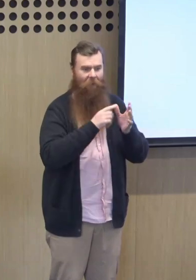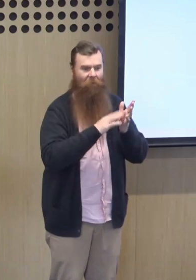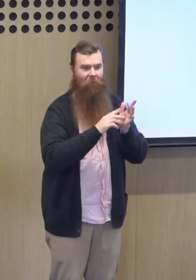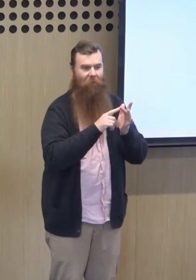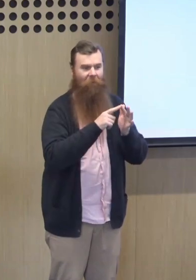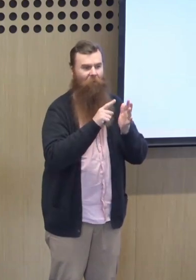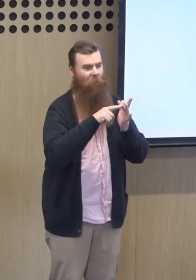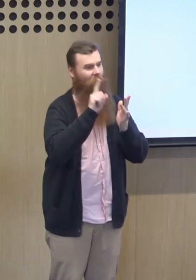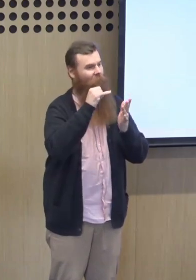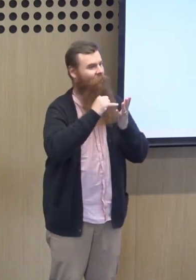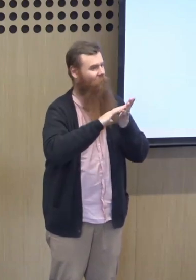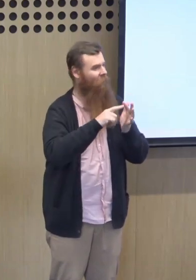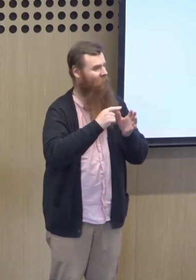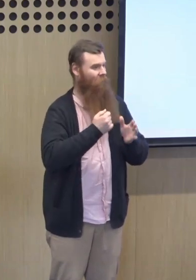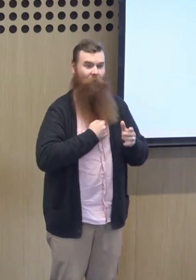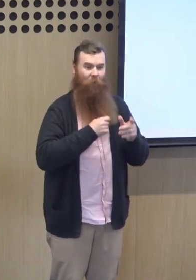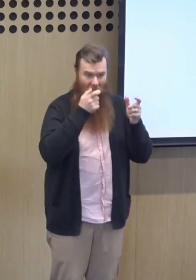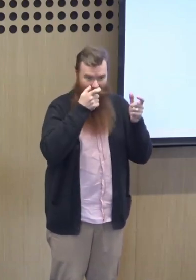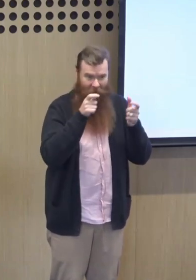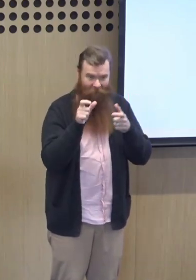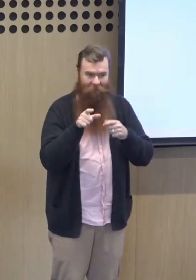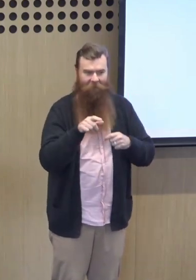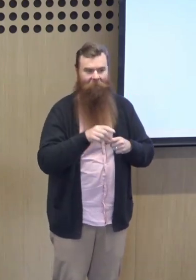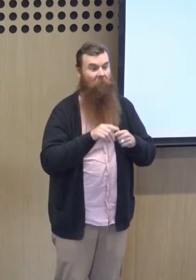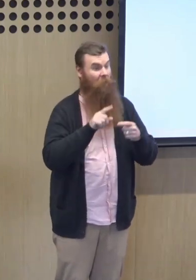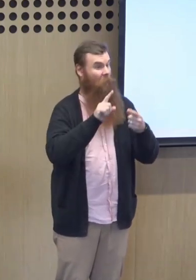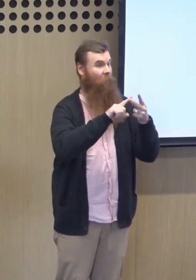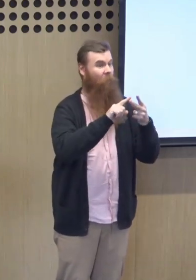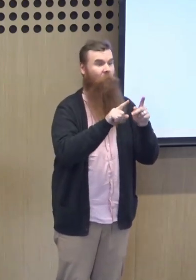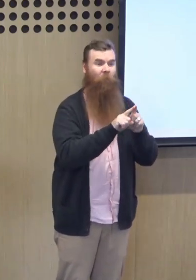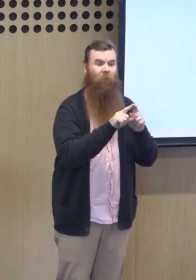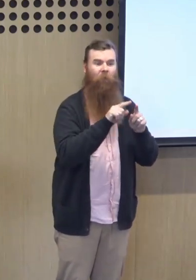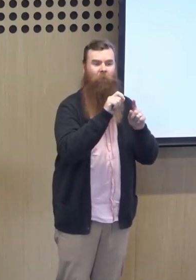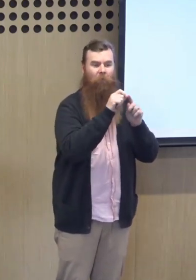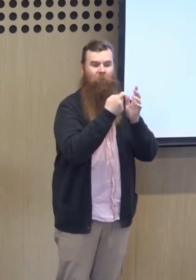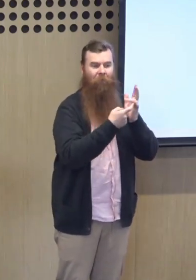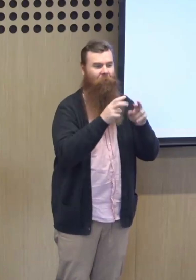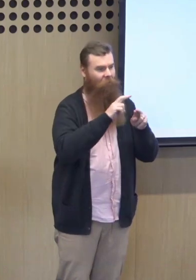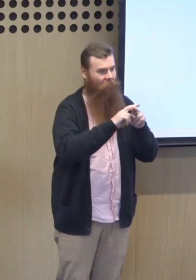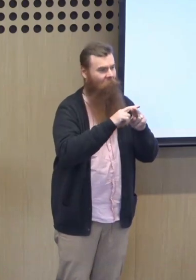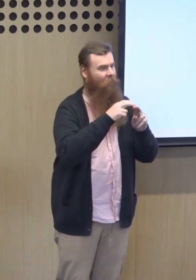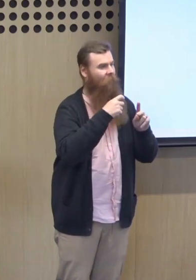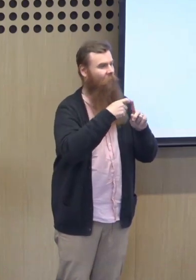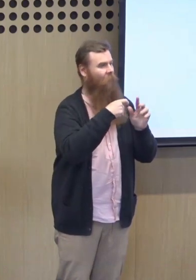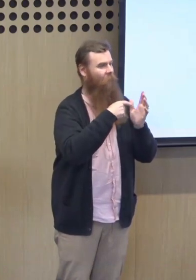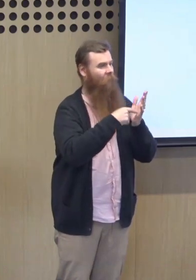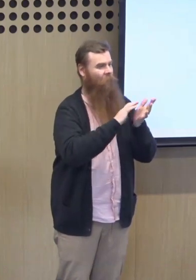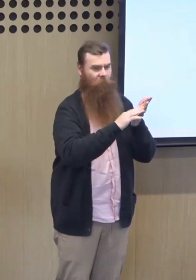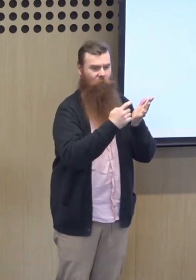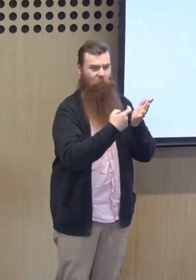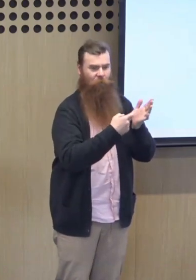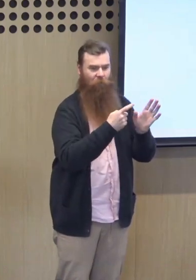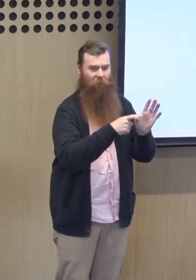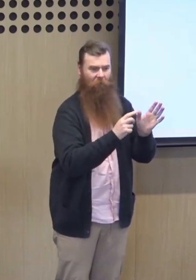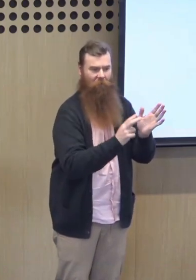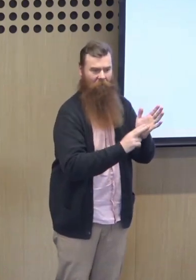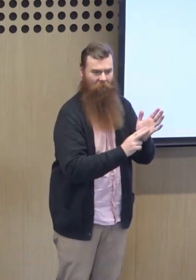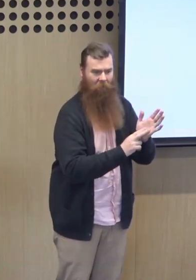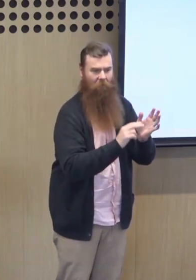mentioned earlier, a PhD student at Deakin University. I'm and